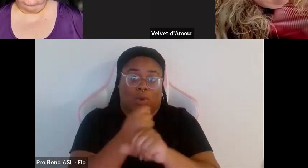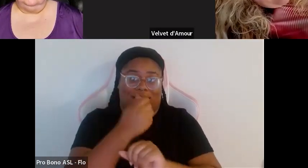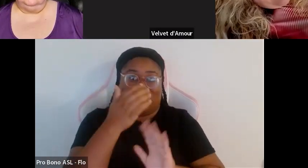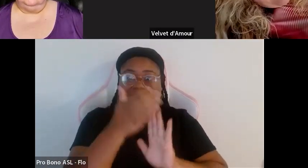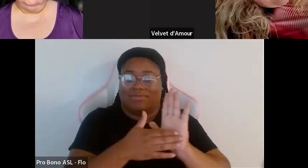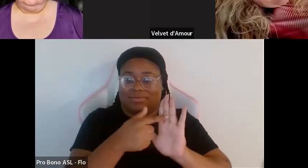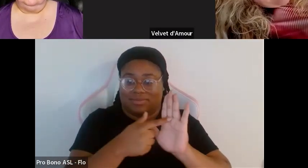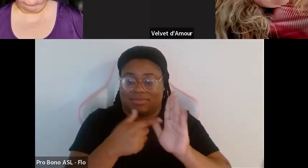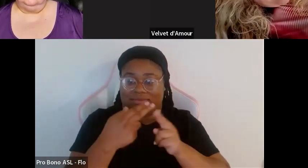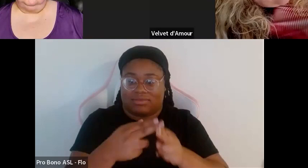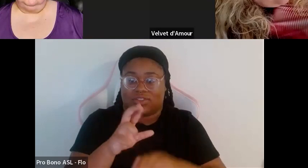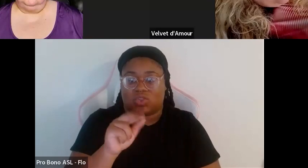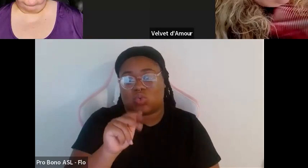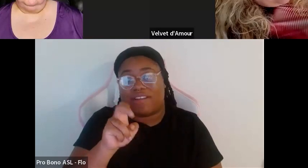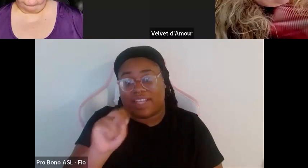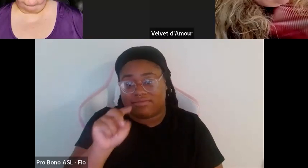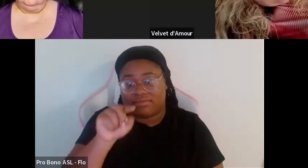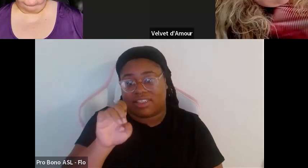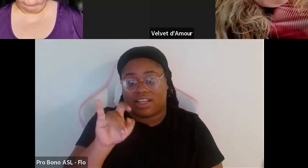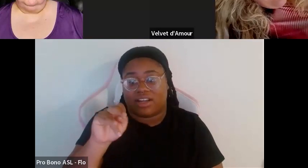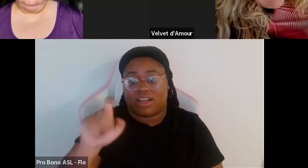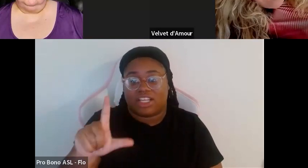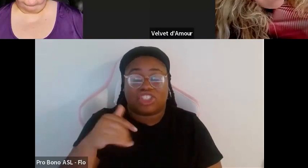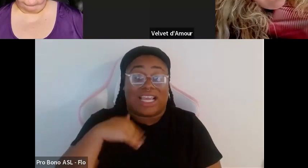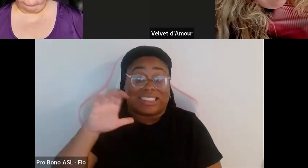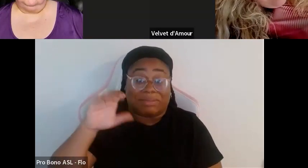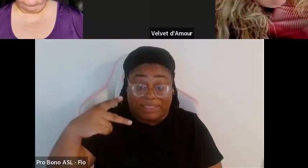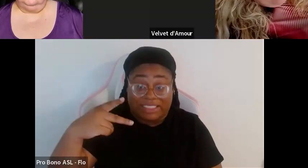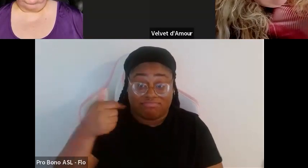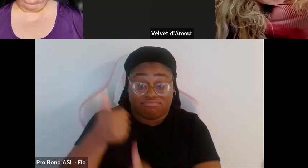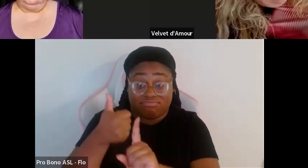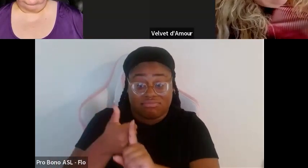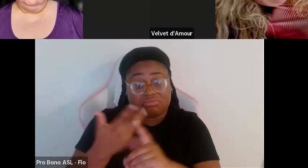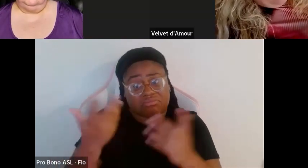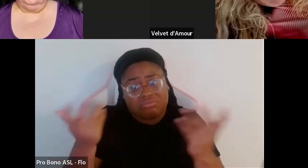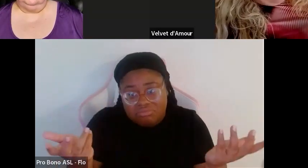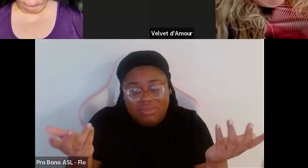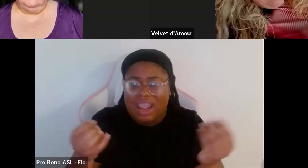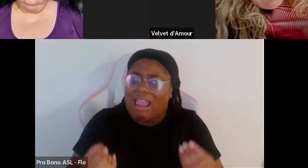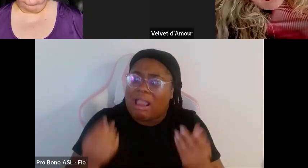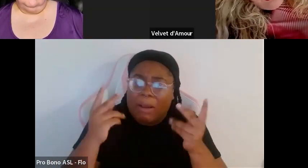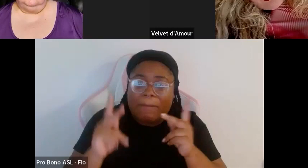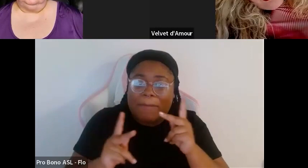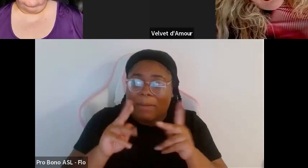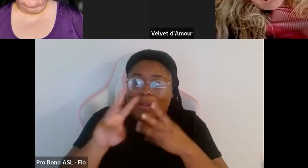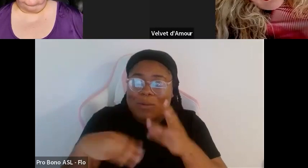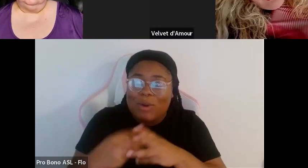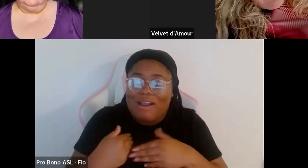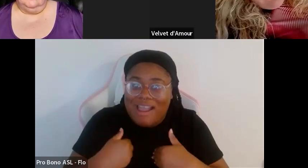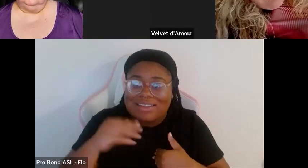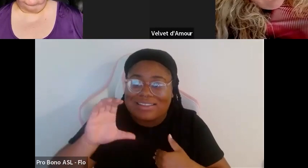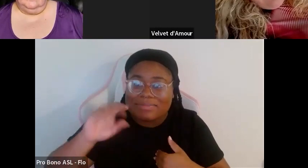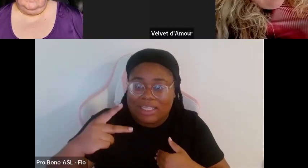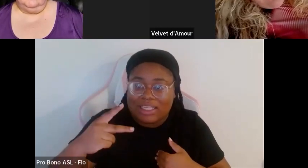named raven and she's my recent editorial and she has cerebral palsy and I mean again how many people in the world have cerebral palsy and